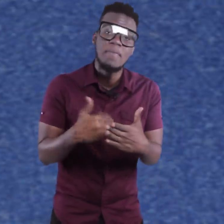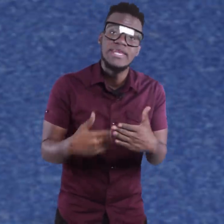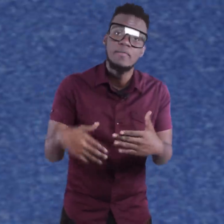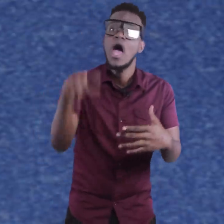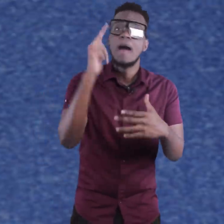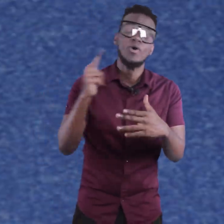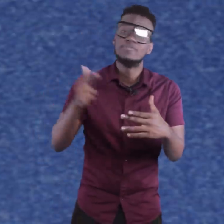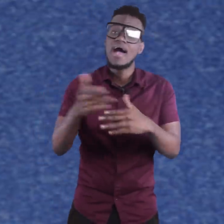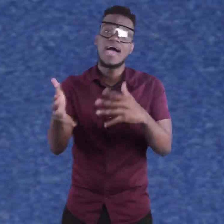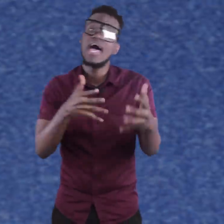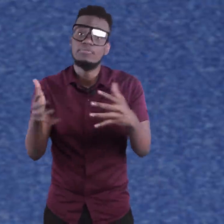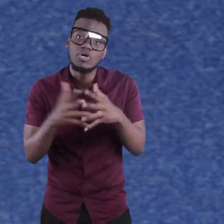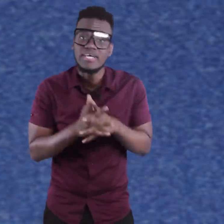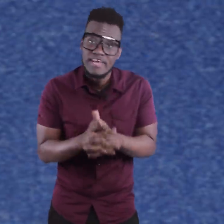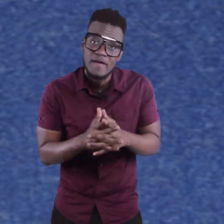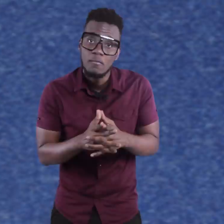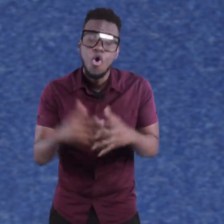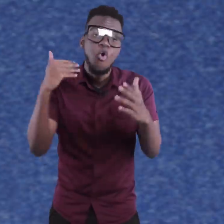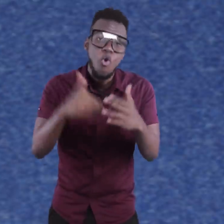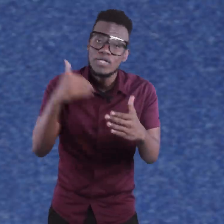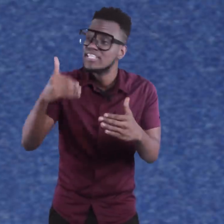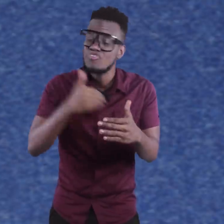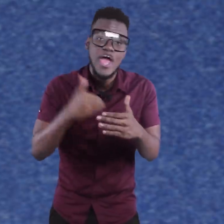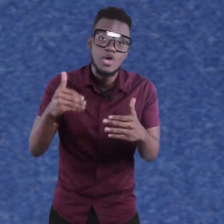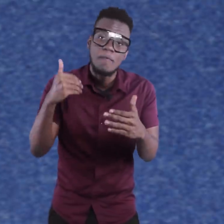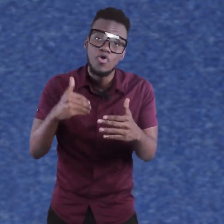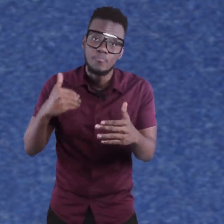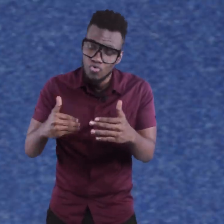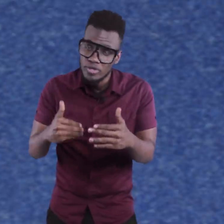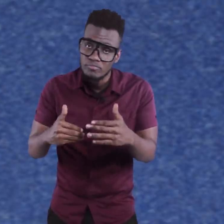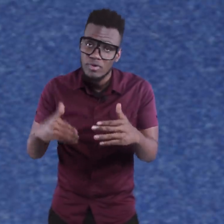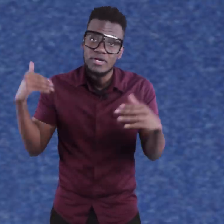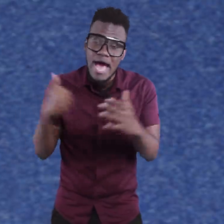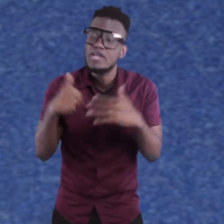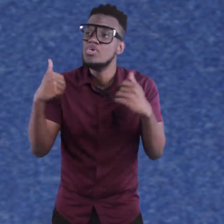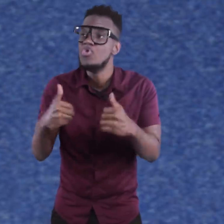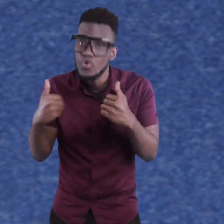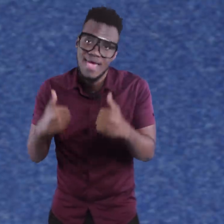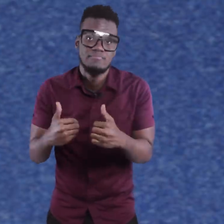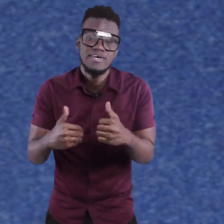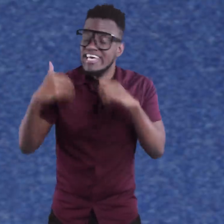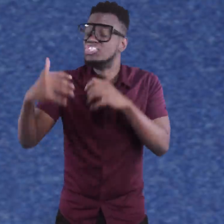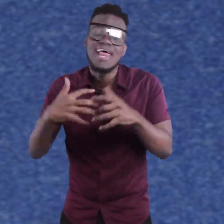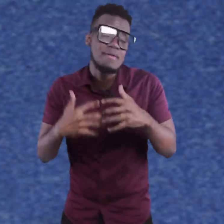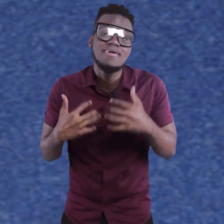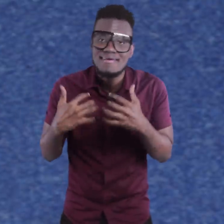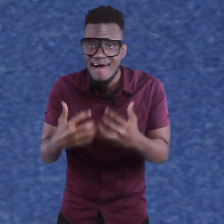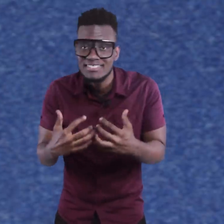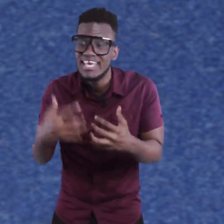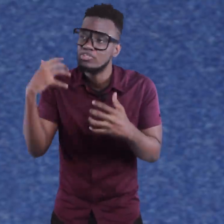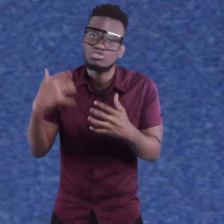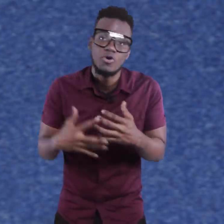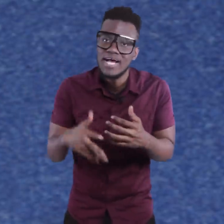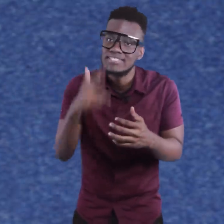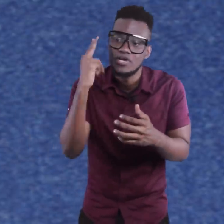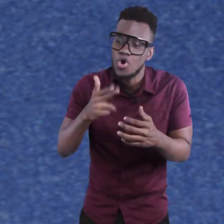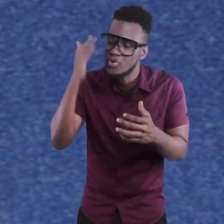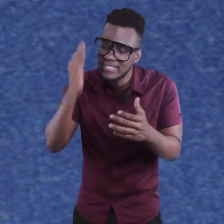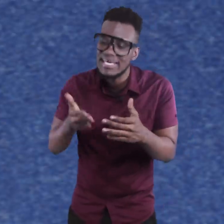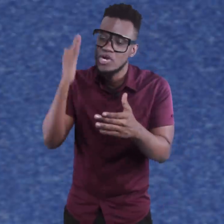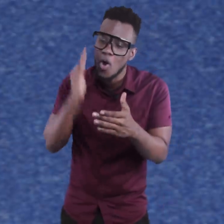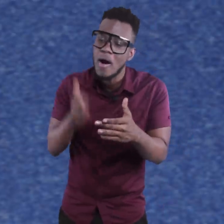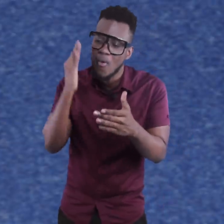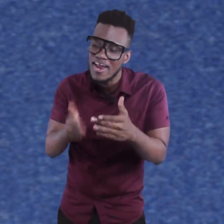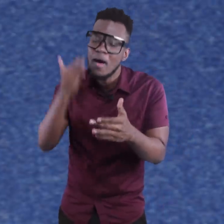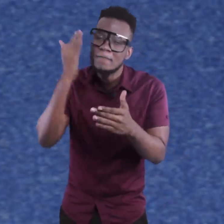you can't hear like the man them, a bus blank can't hear them something different. You want song right now, bun up road, that the youth them, the gen of them in the dance can't just run it and say,